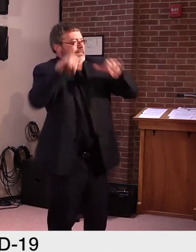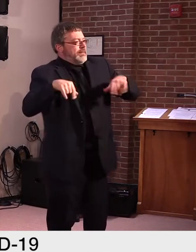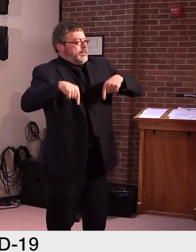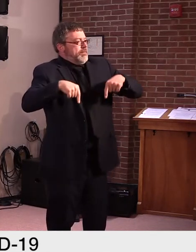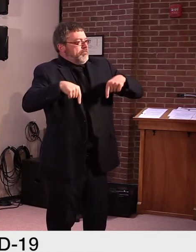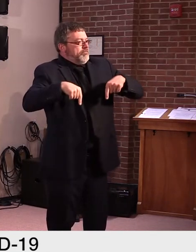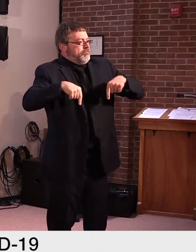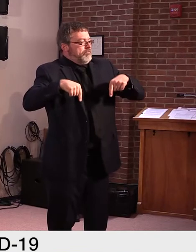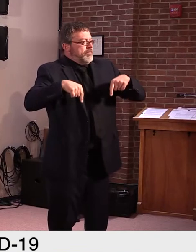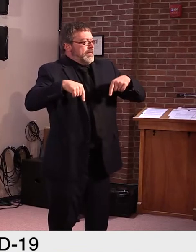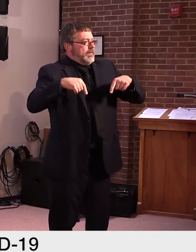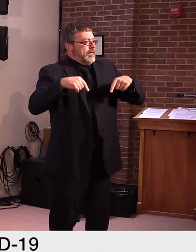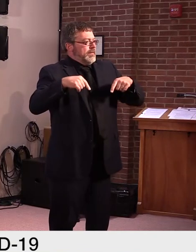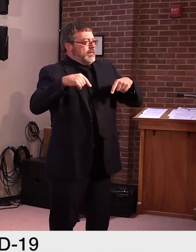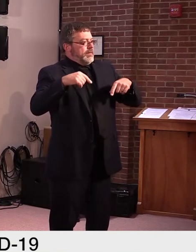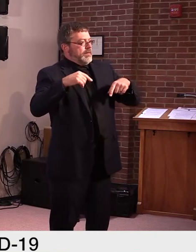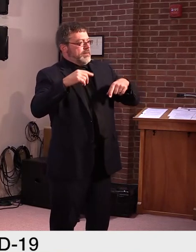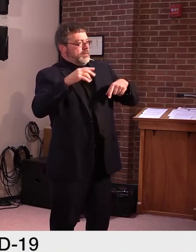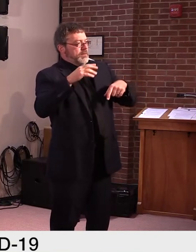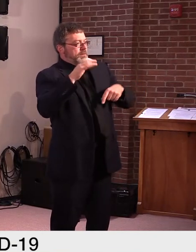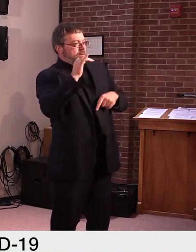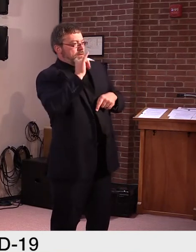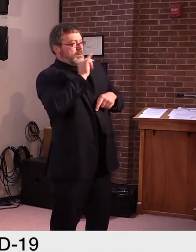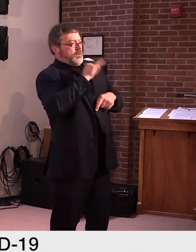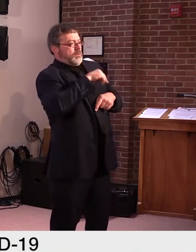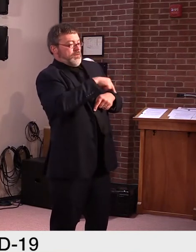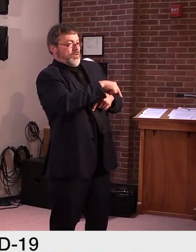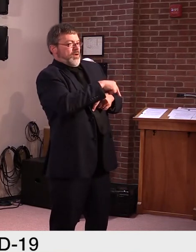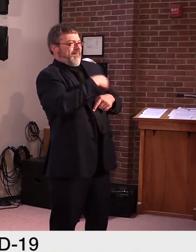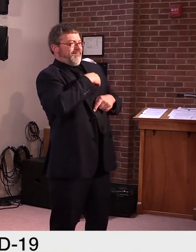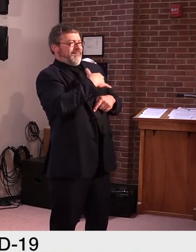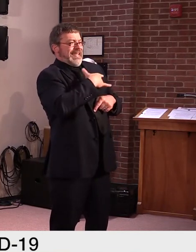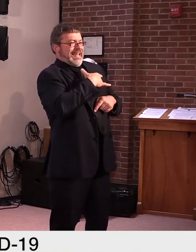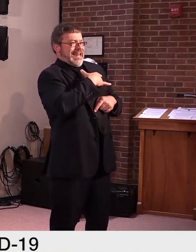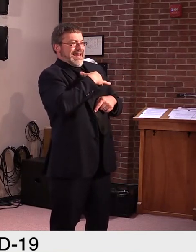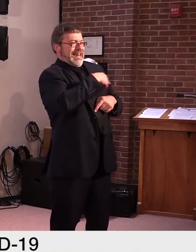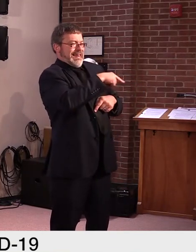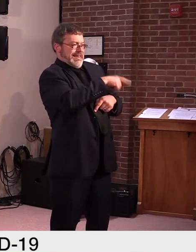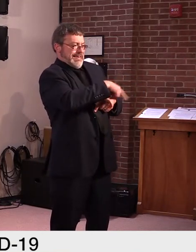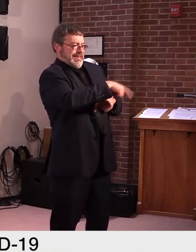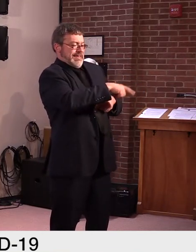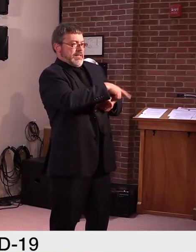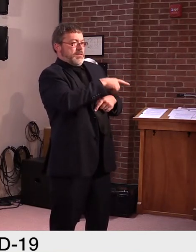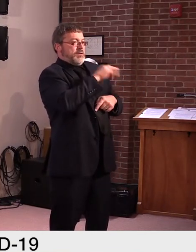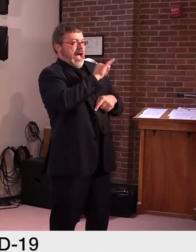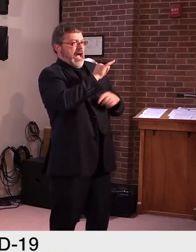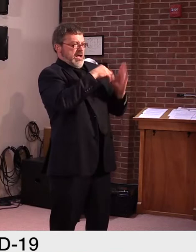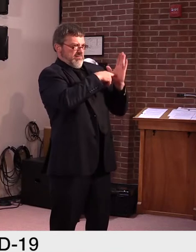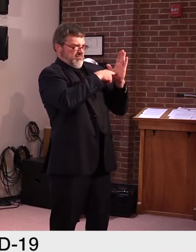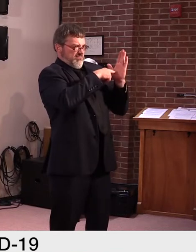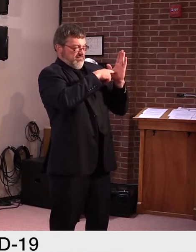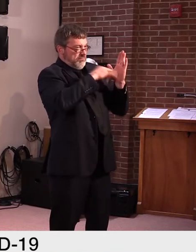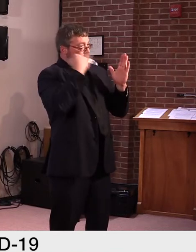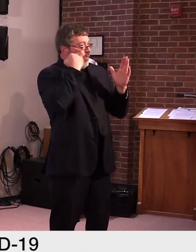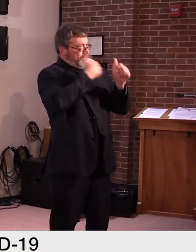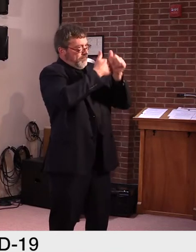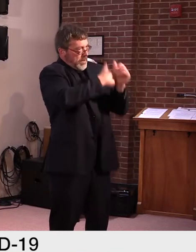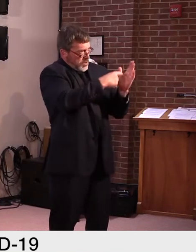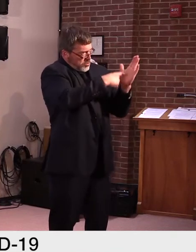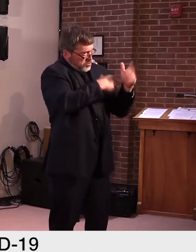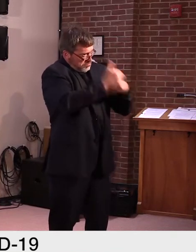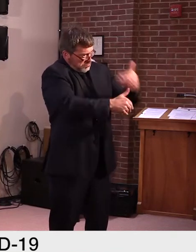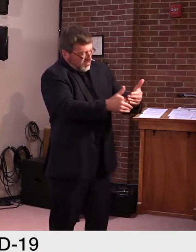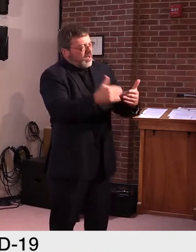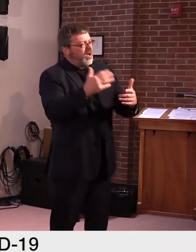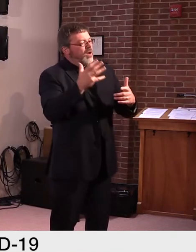it across lines. So, uh, when I say that, um, you know, I think some are looking at the wrong question. When I question the constitutionality,